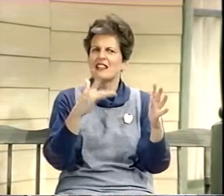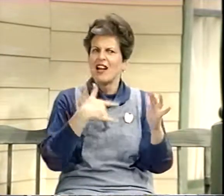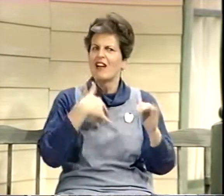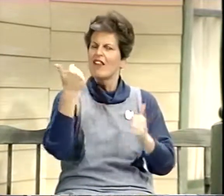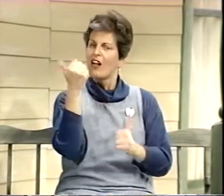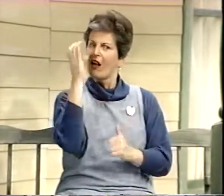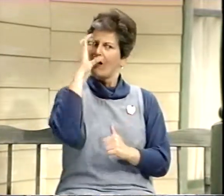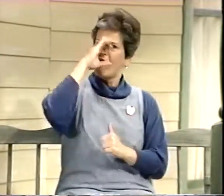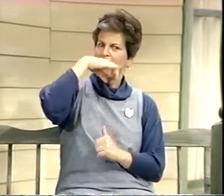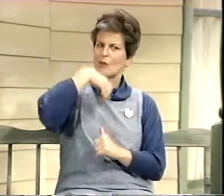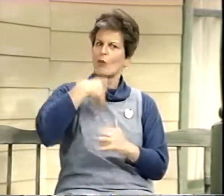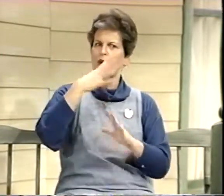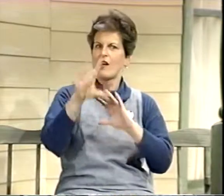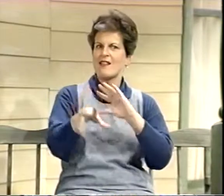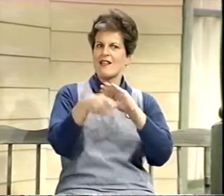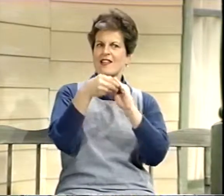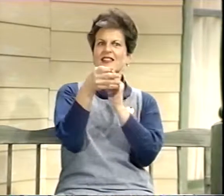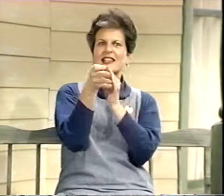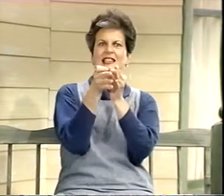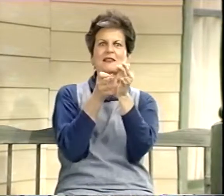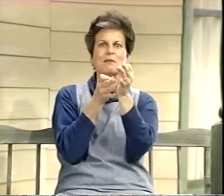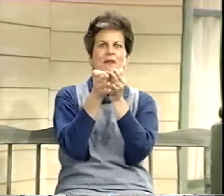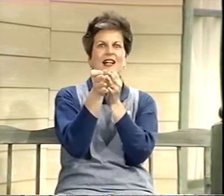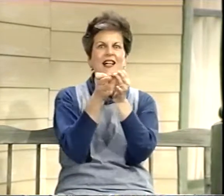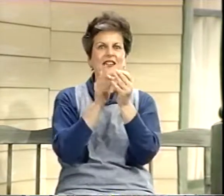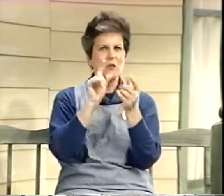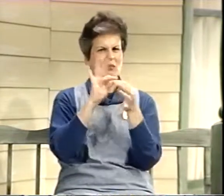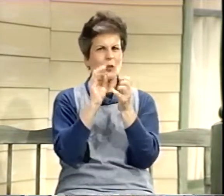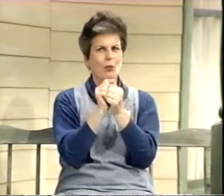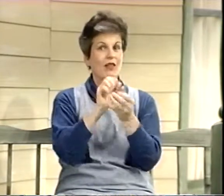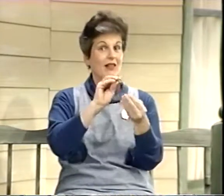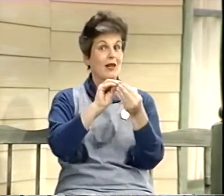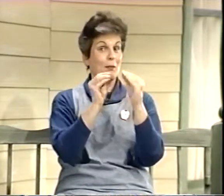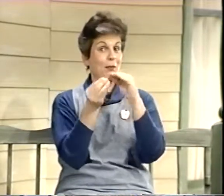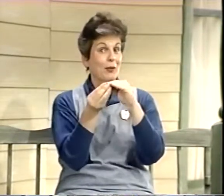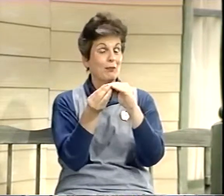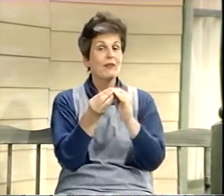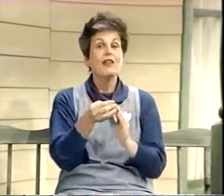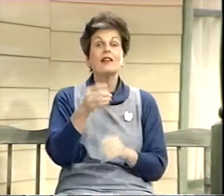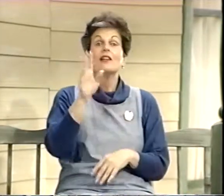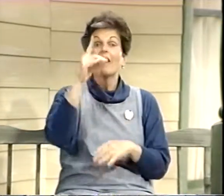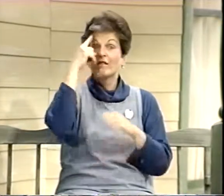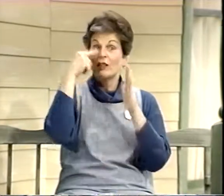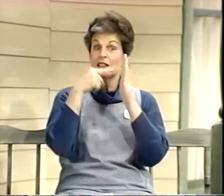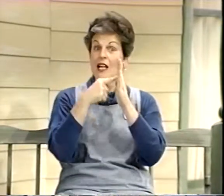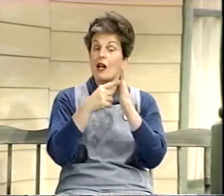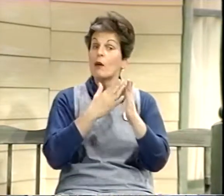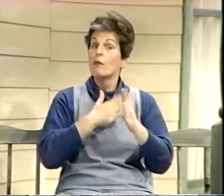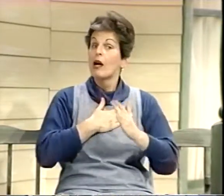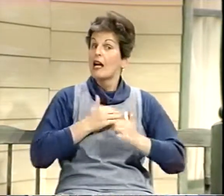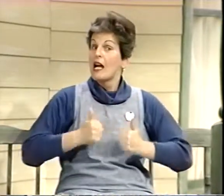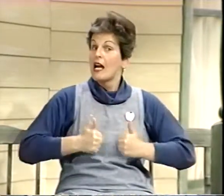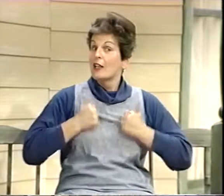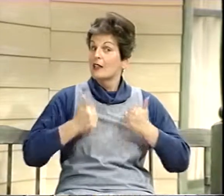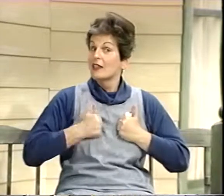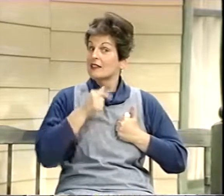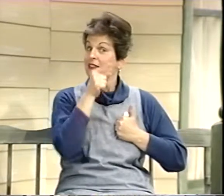Well, I'm not finished. Let me tell you about a coincidence to add to my explanation about numbers. For example, my